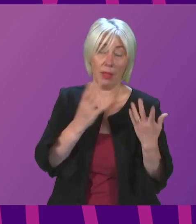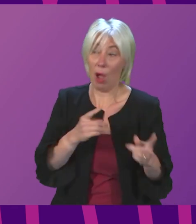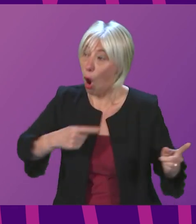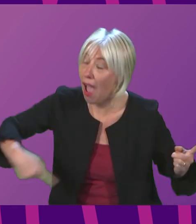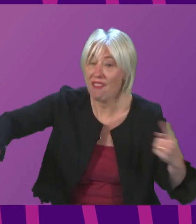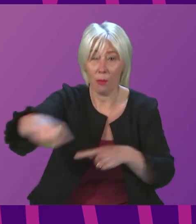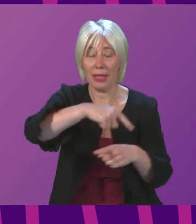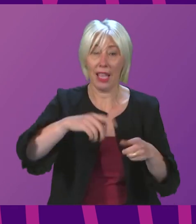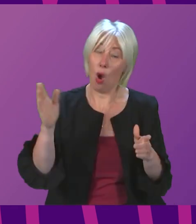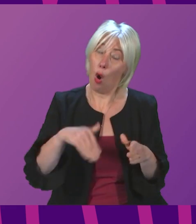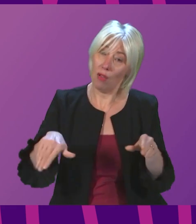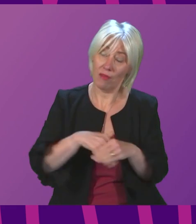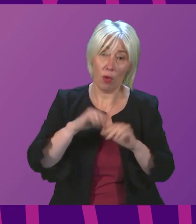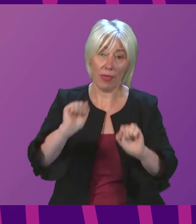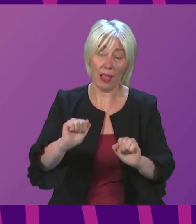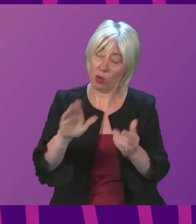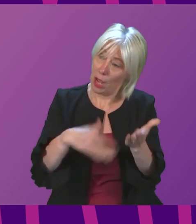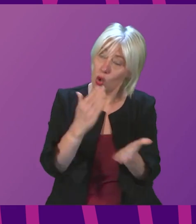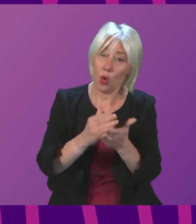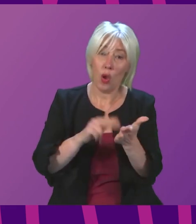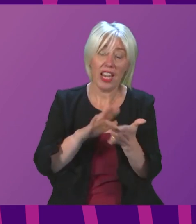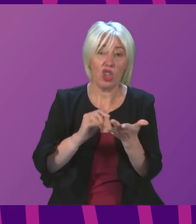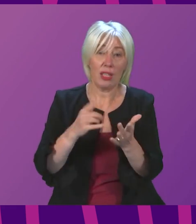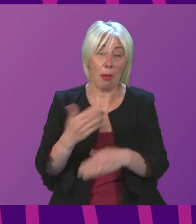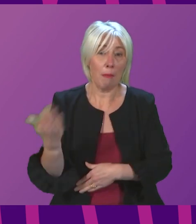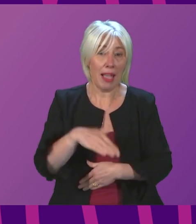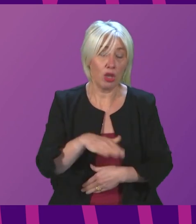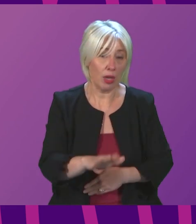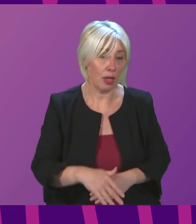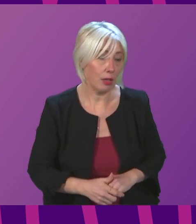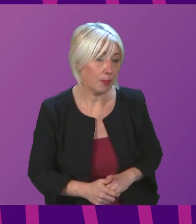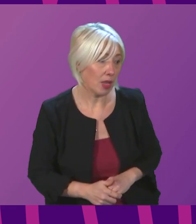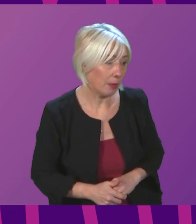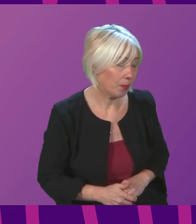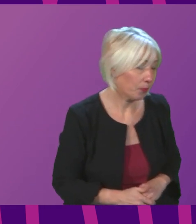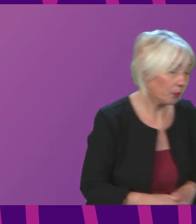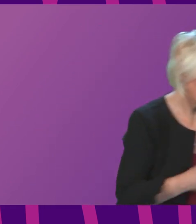the country have a part to play in ensuring that we get the NHS back on track. Jackie Bailey.